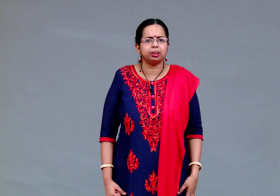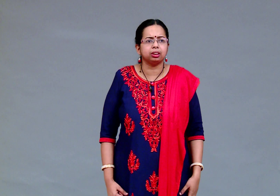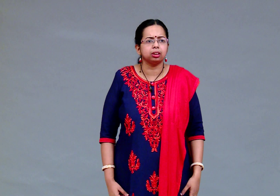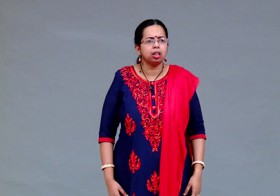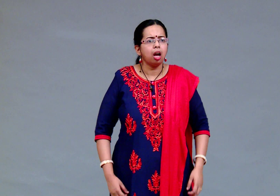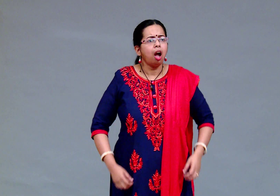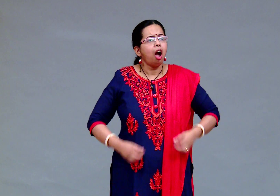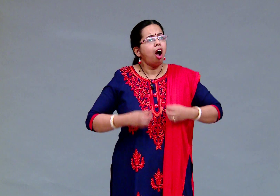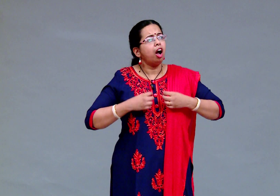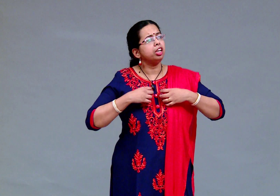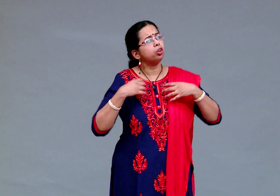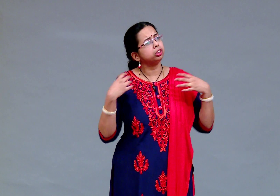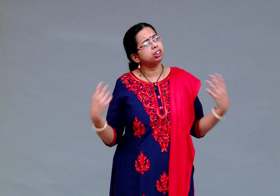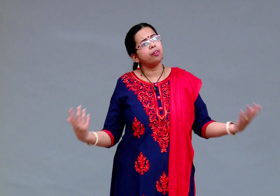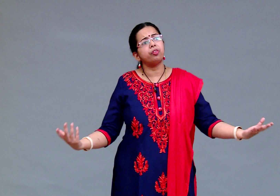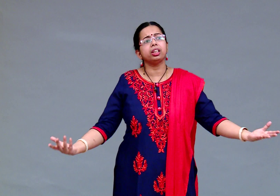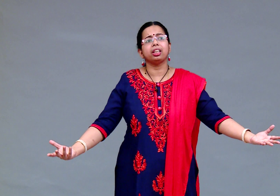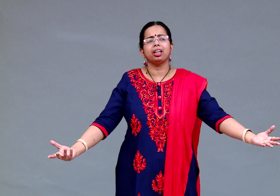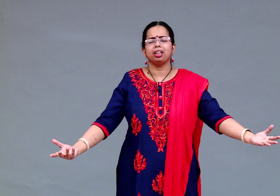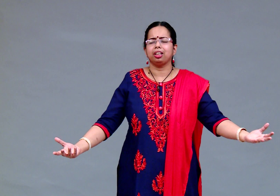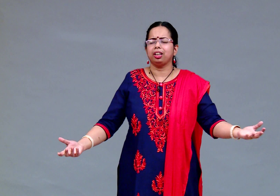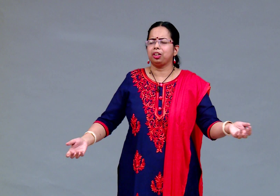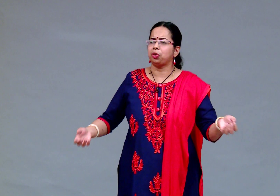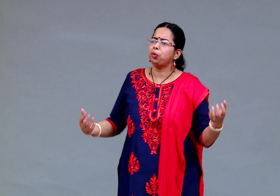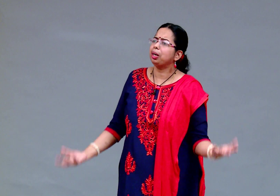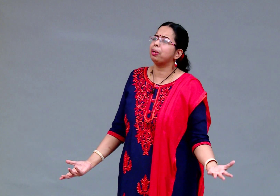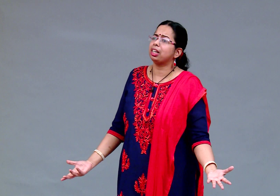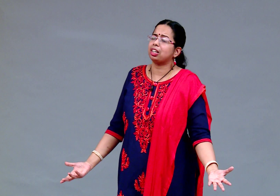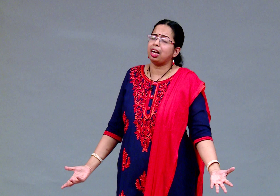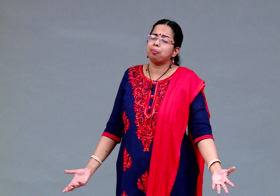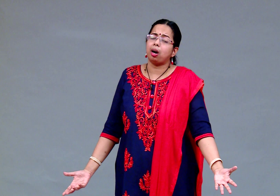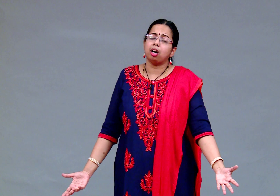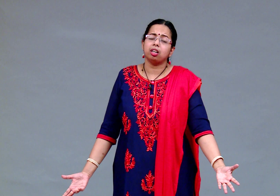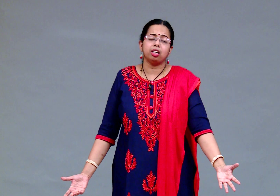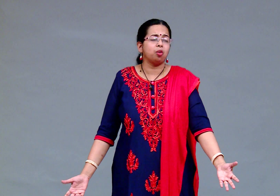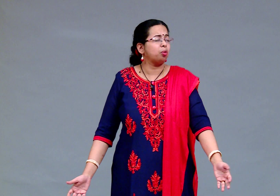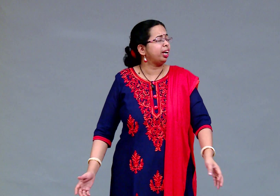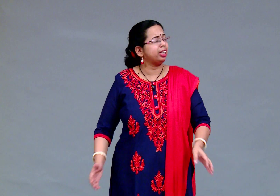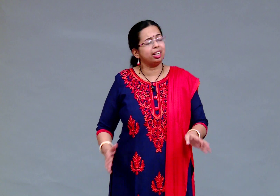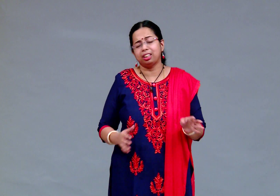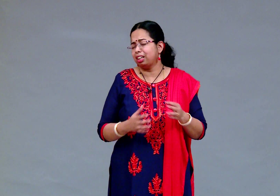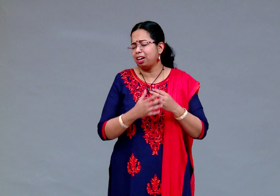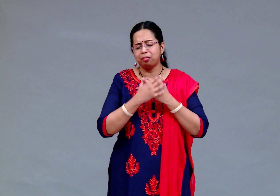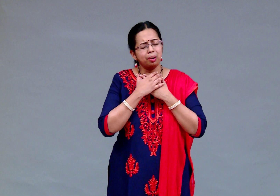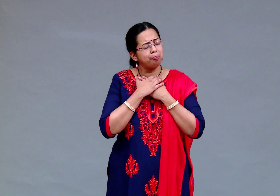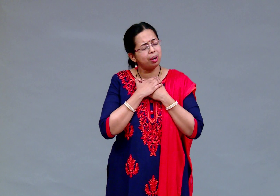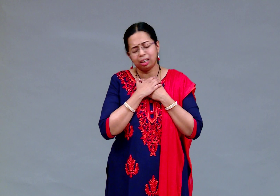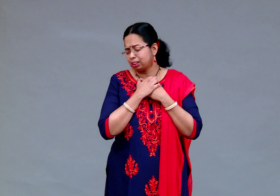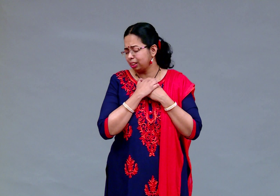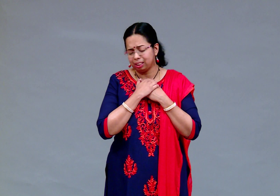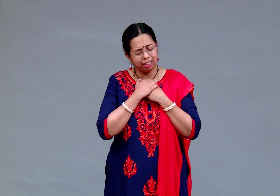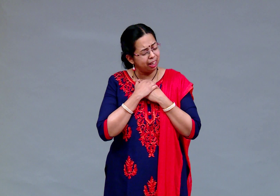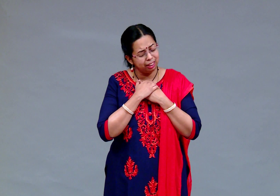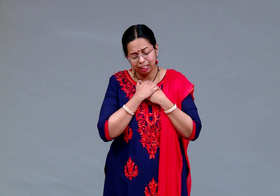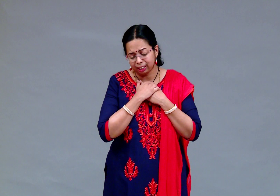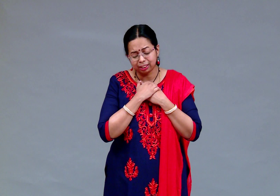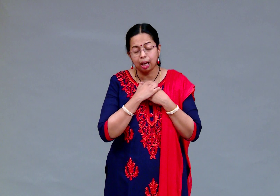I lost everything including my grandma now I can never pass in any exams